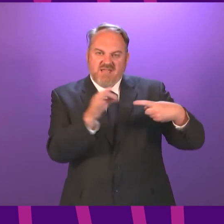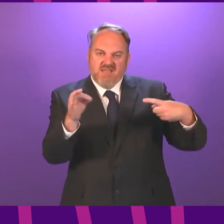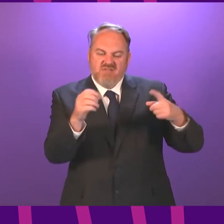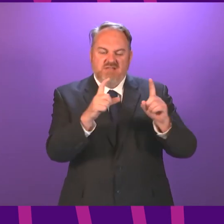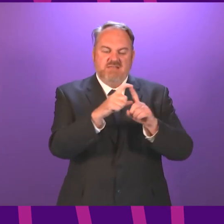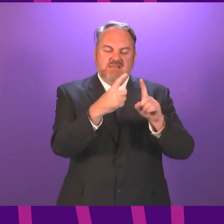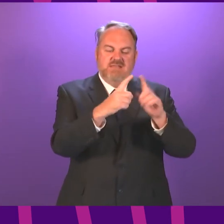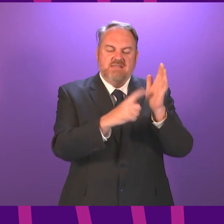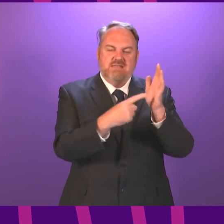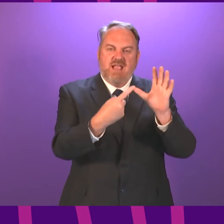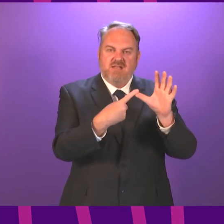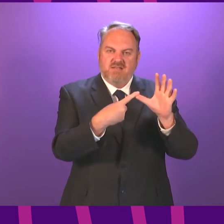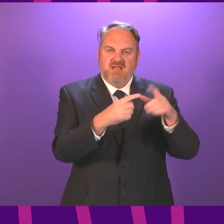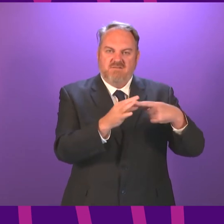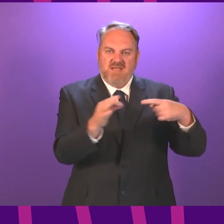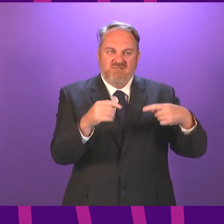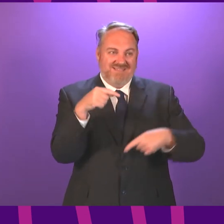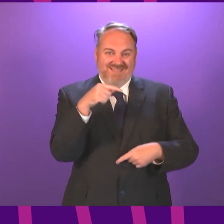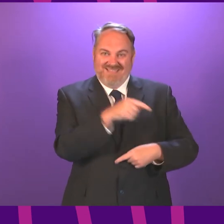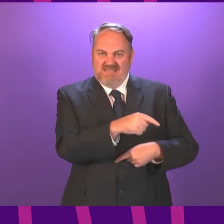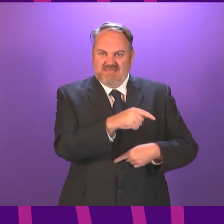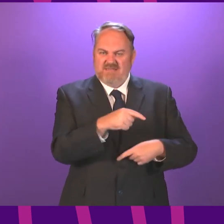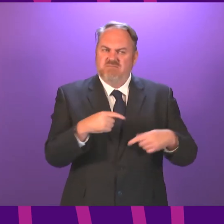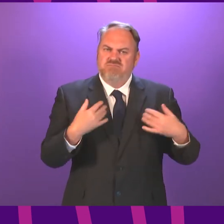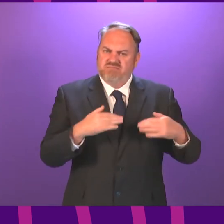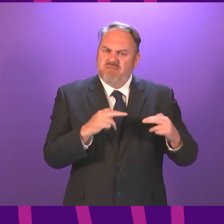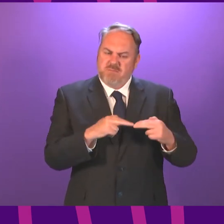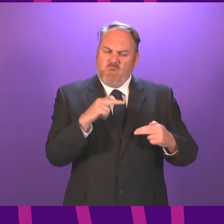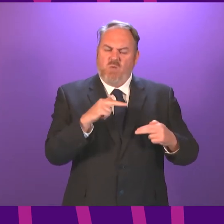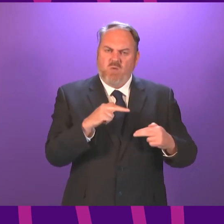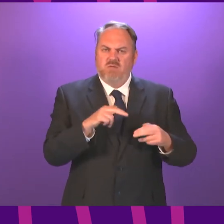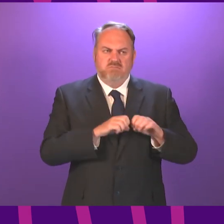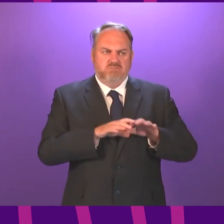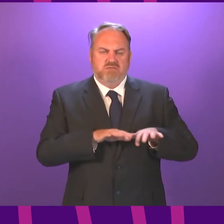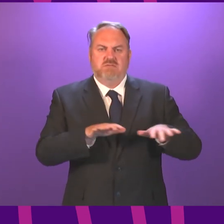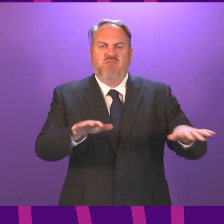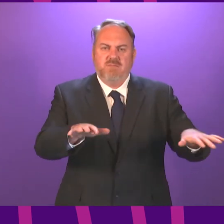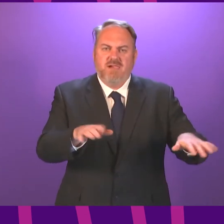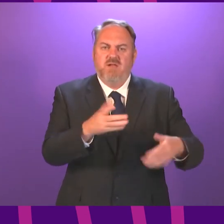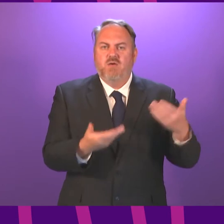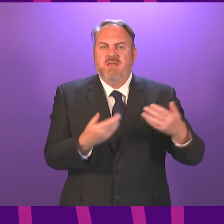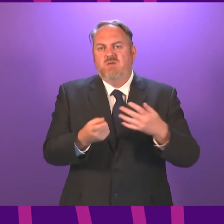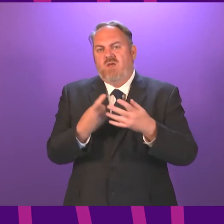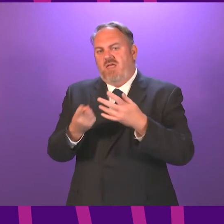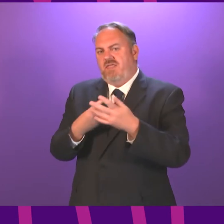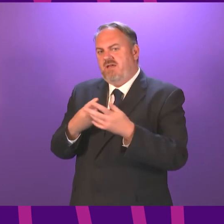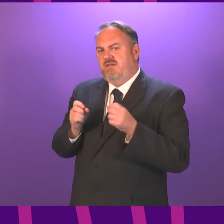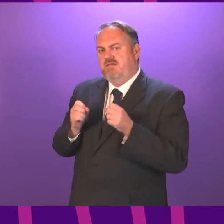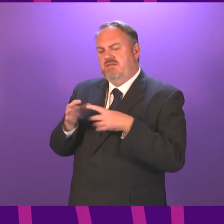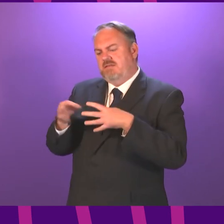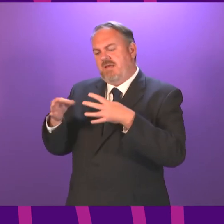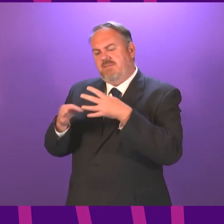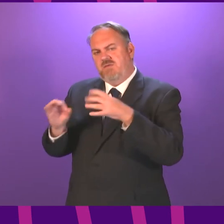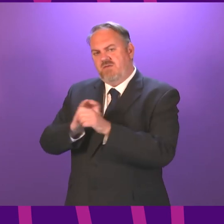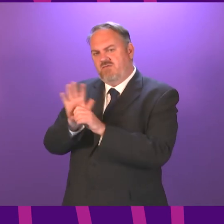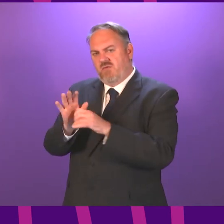which now accounts for the majority of all new cases being reported. However, although cases are rising, the key question is